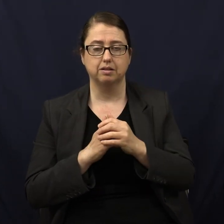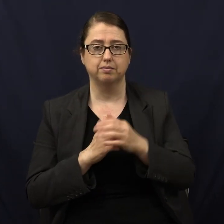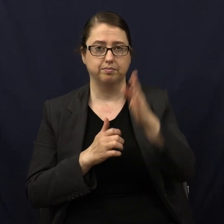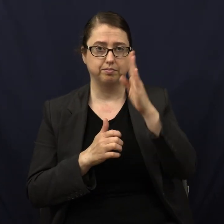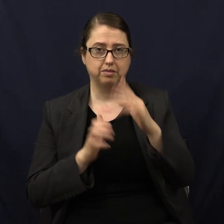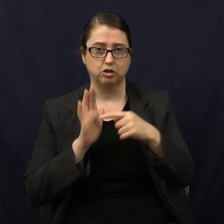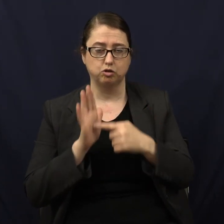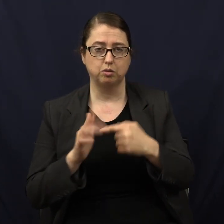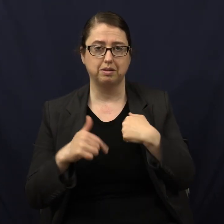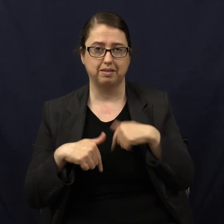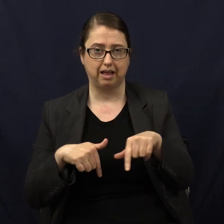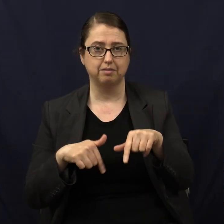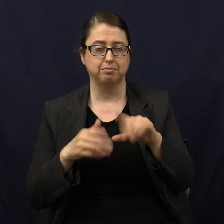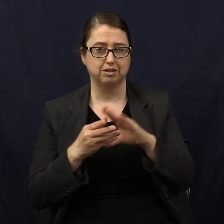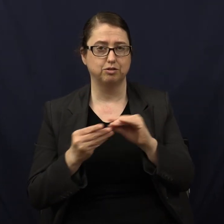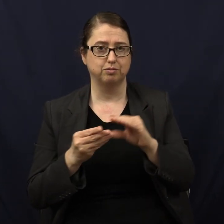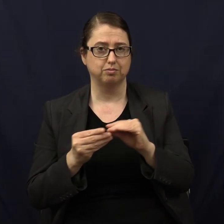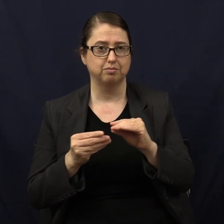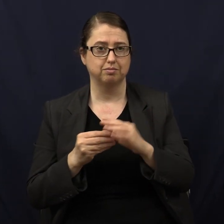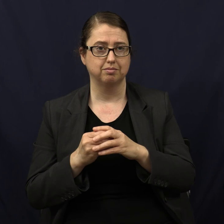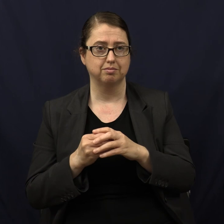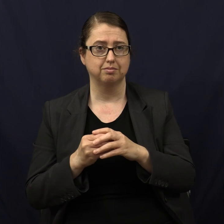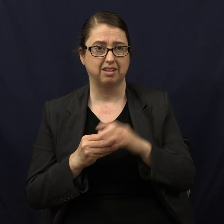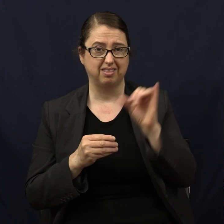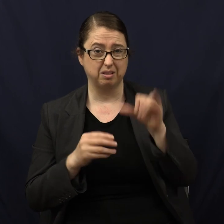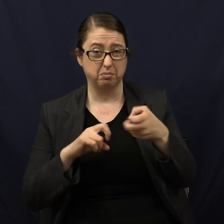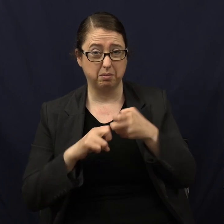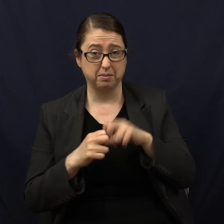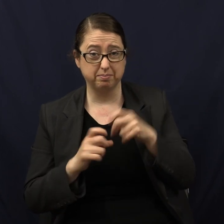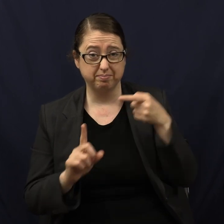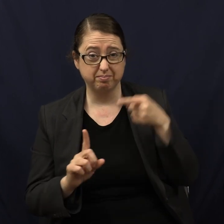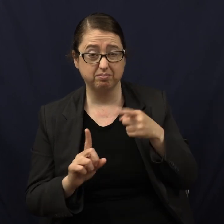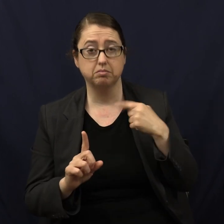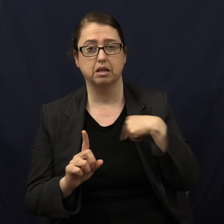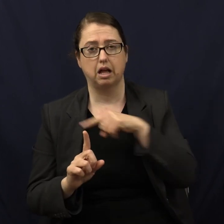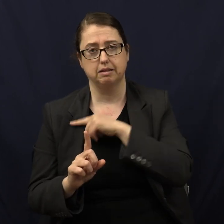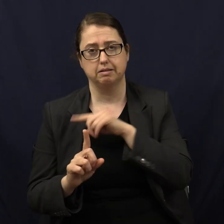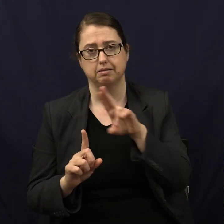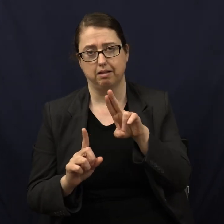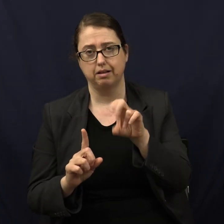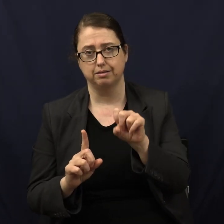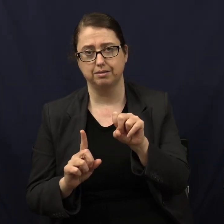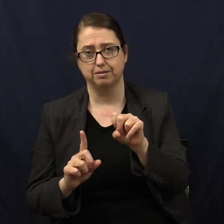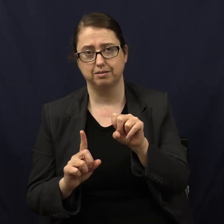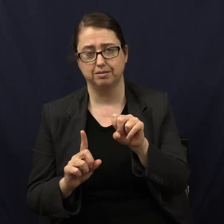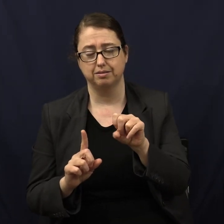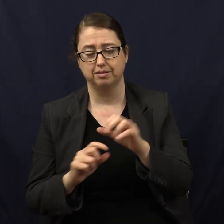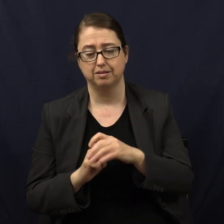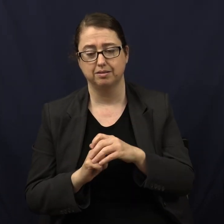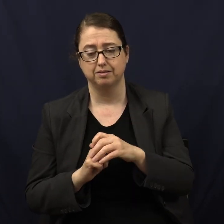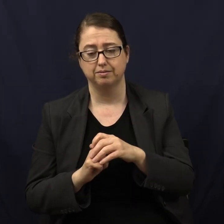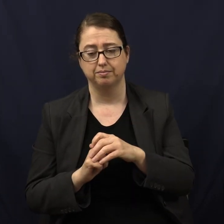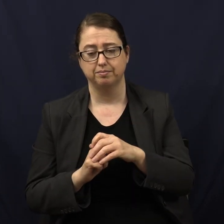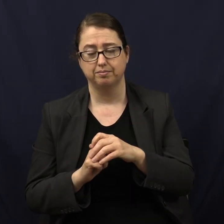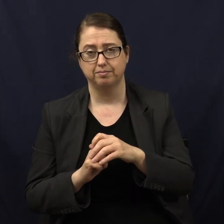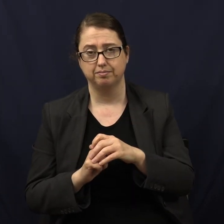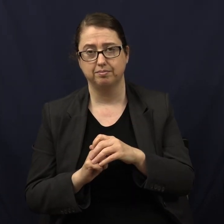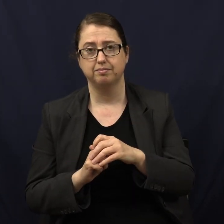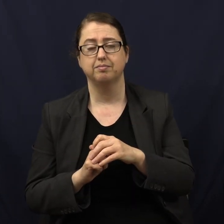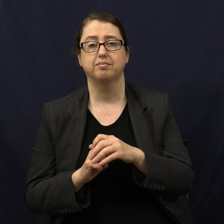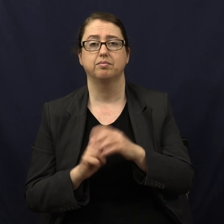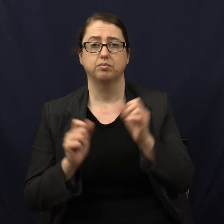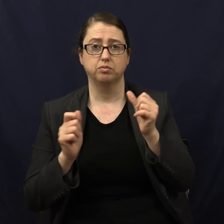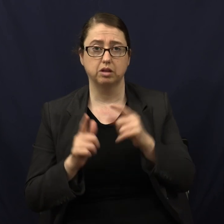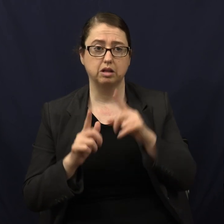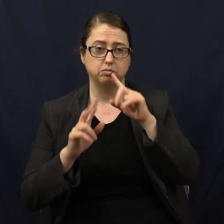God showed me this. That it is us. Would they make of no effect the God-given message, right? Let